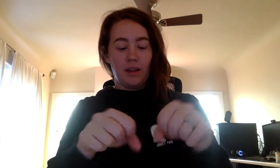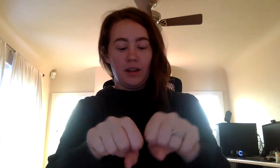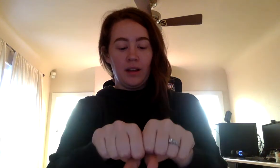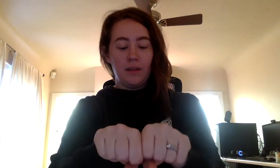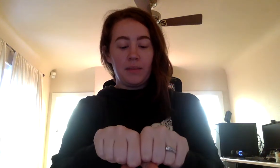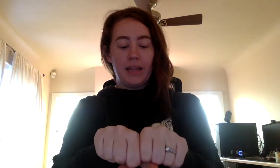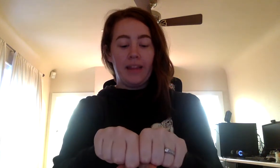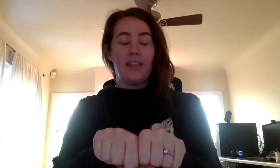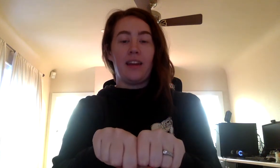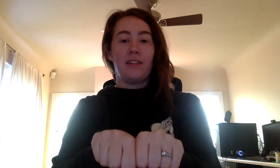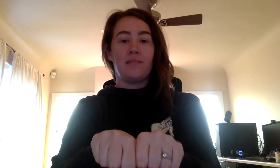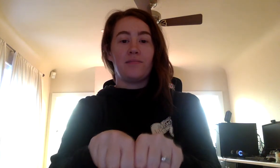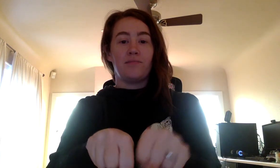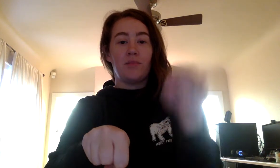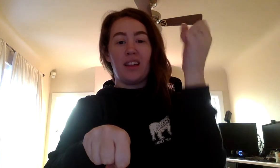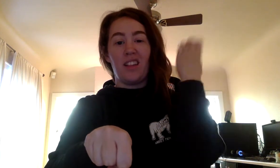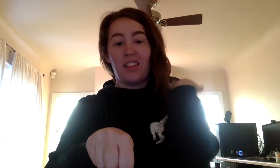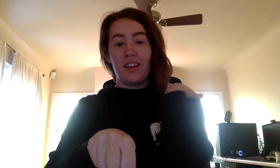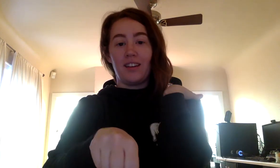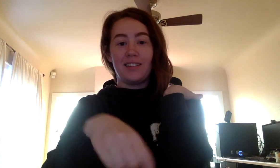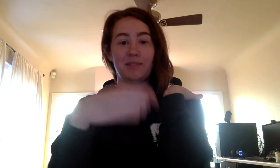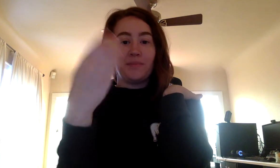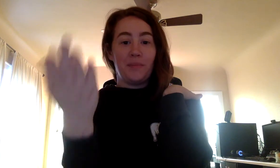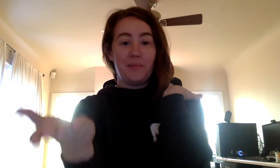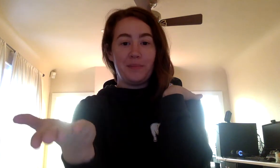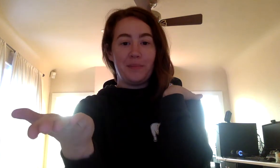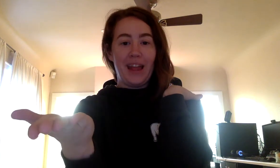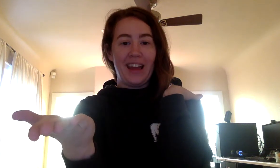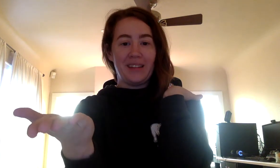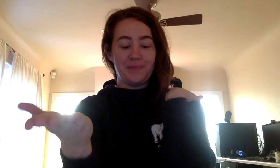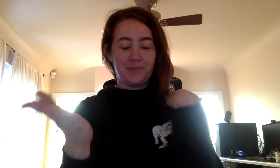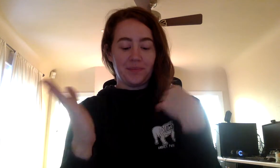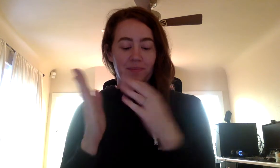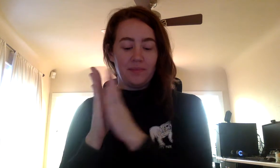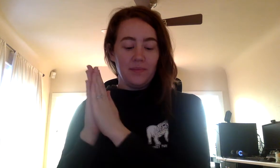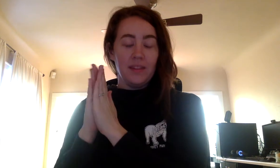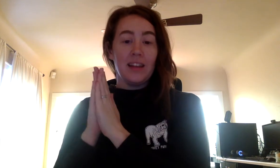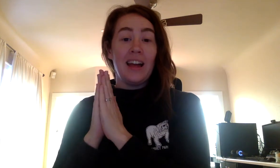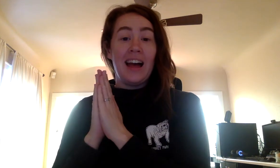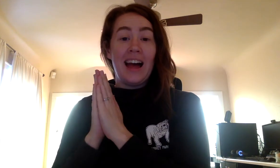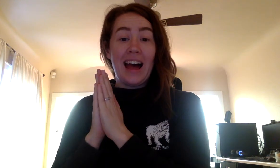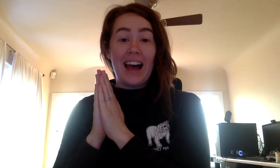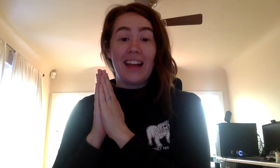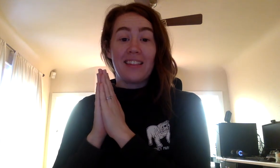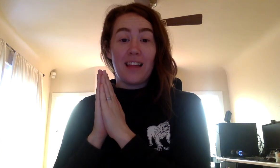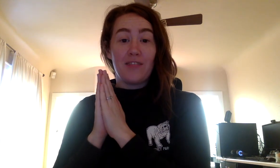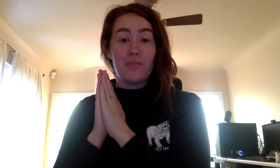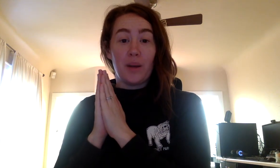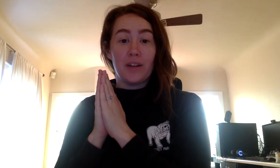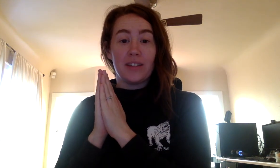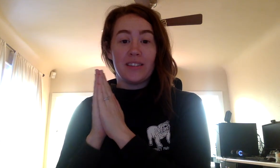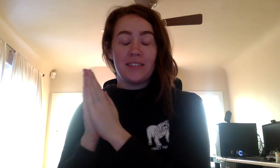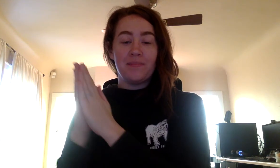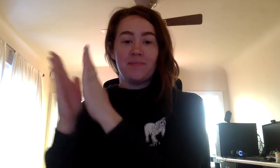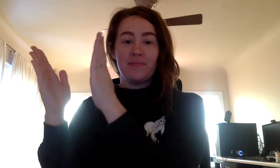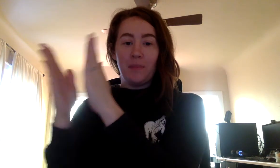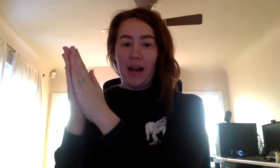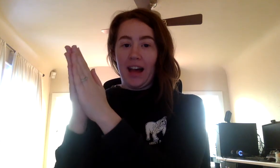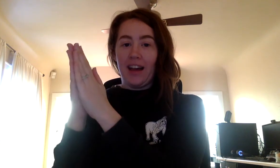Plaything. Without thing. Play. I love books. I